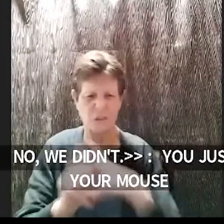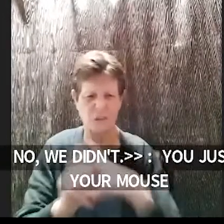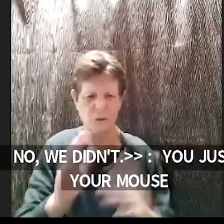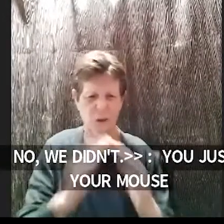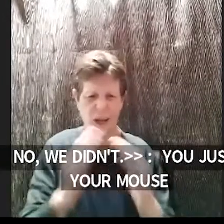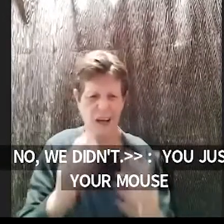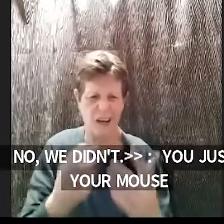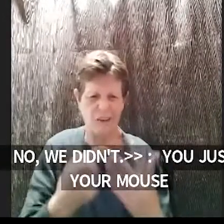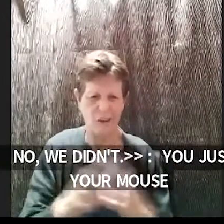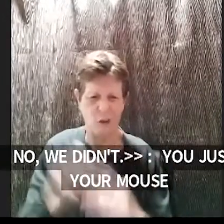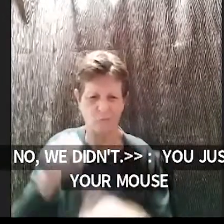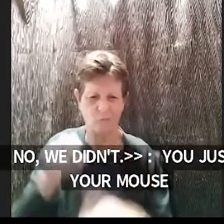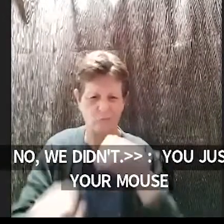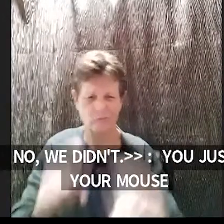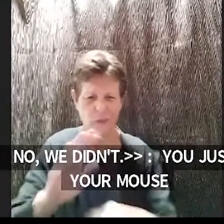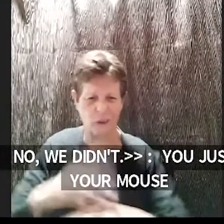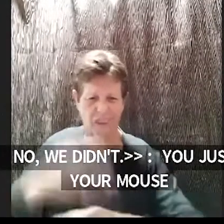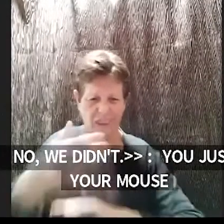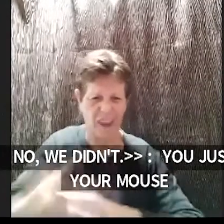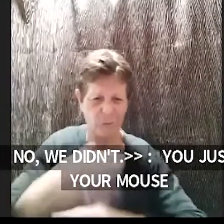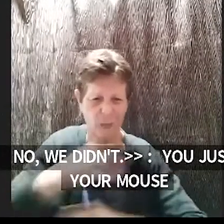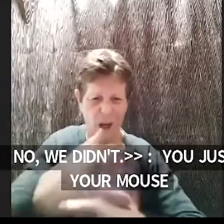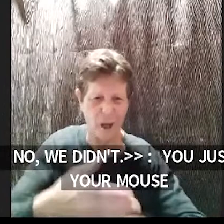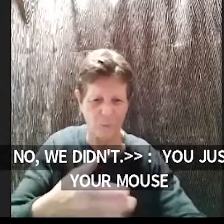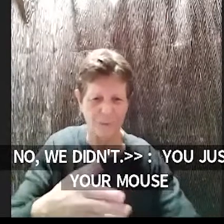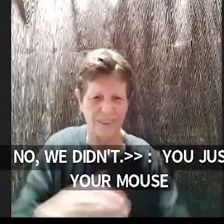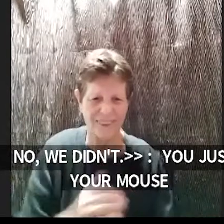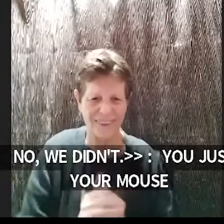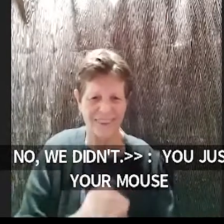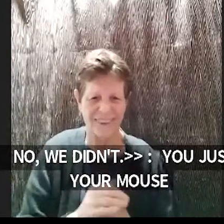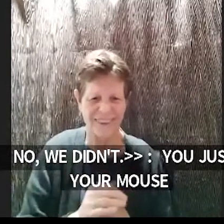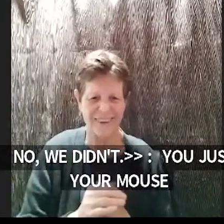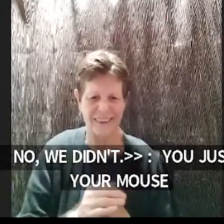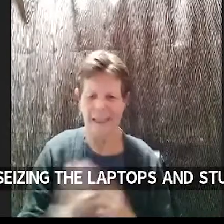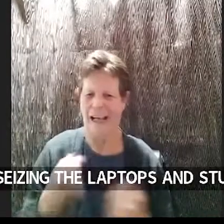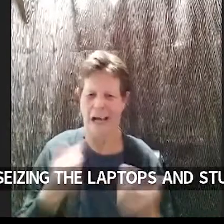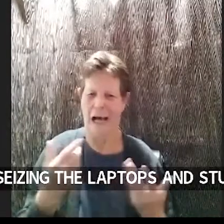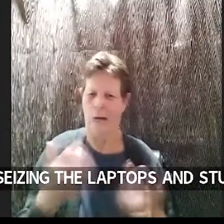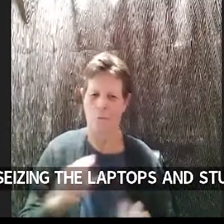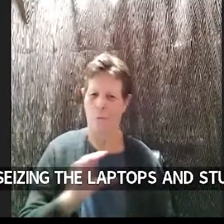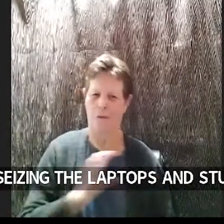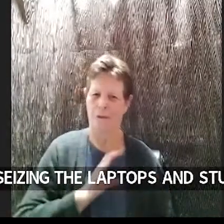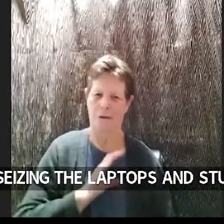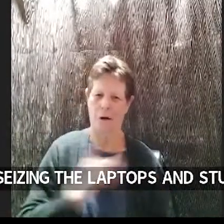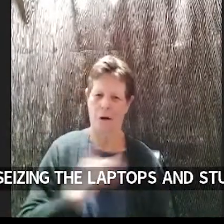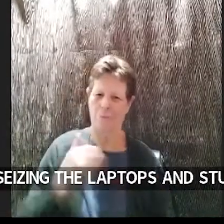yeah seriously i'm like i don't i don't want the cops near me thank you